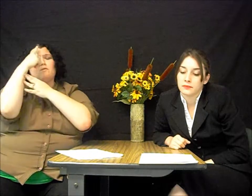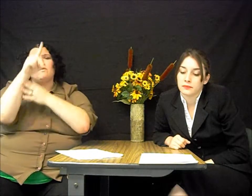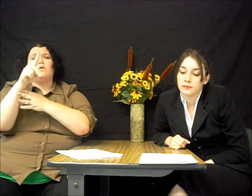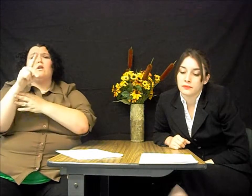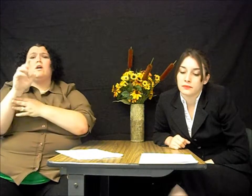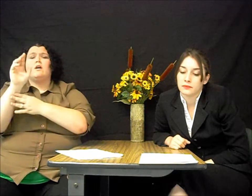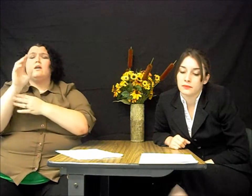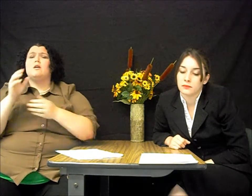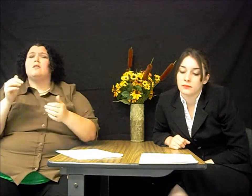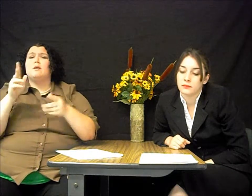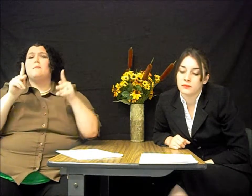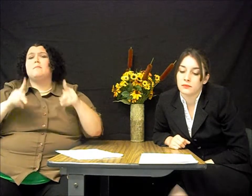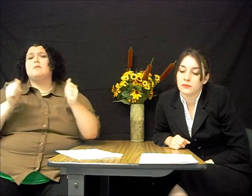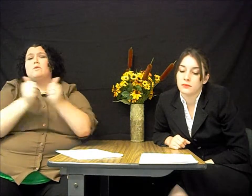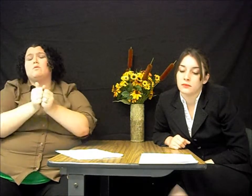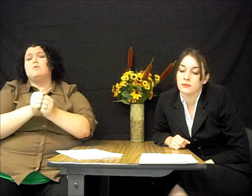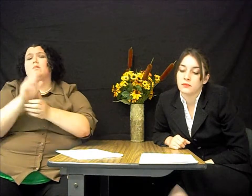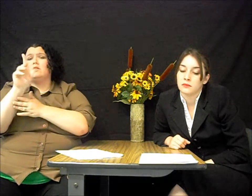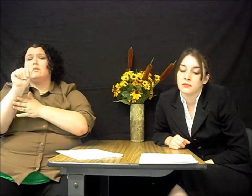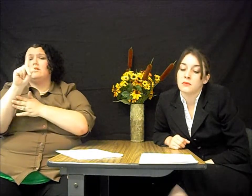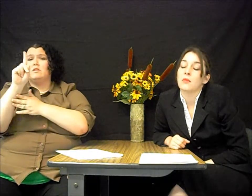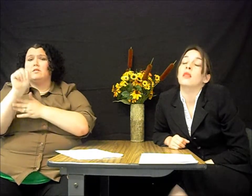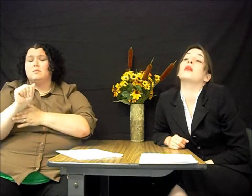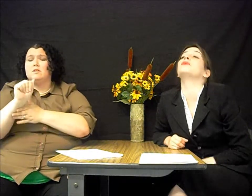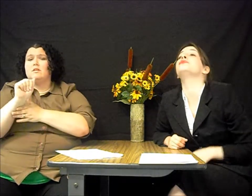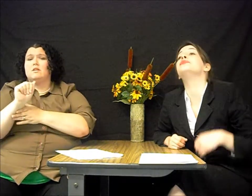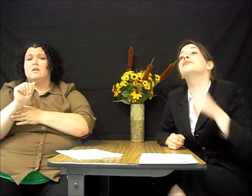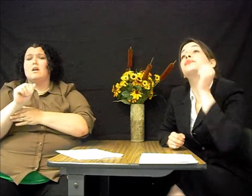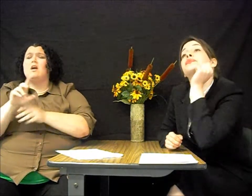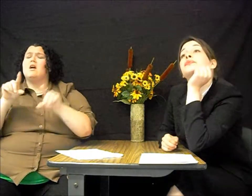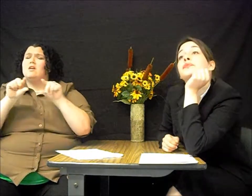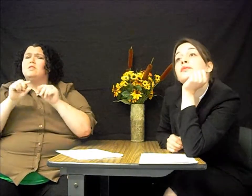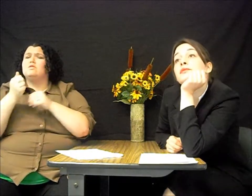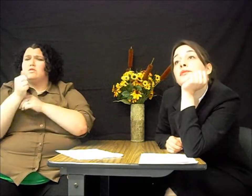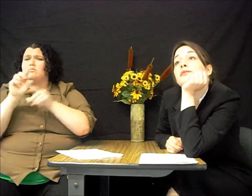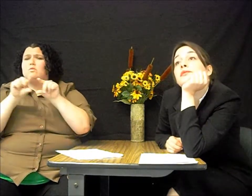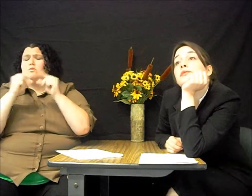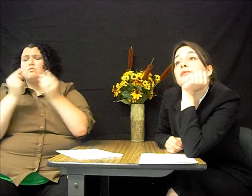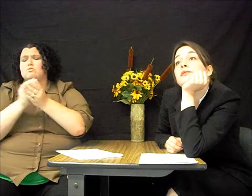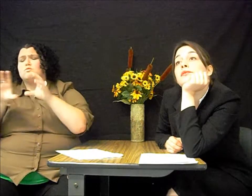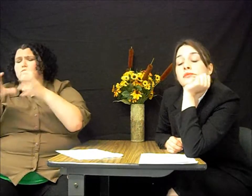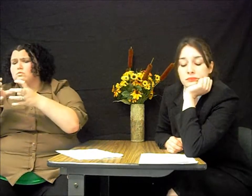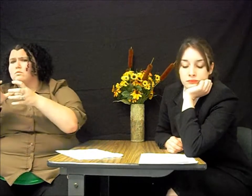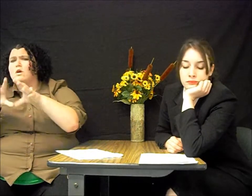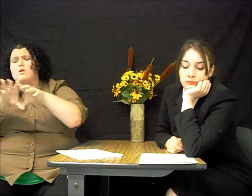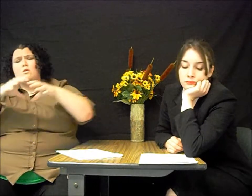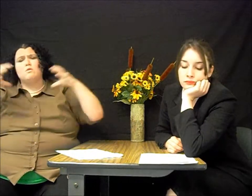As well as delegates representing people with disabilities as well as minority groups.